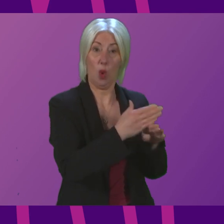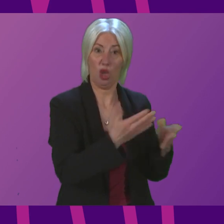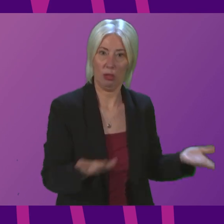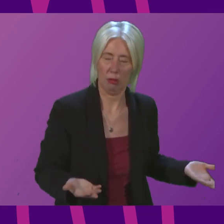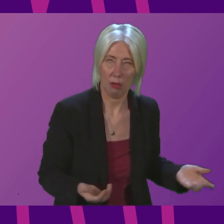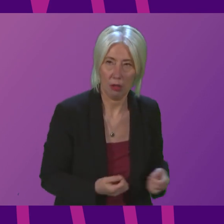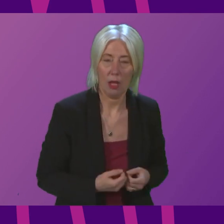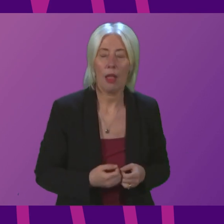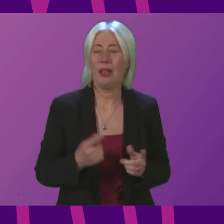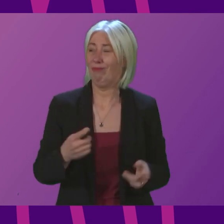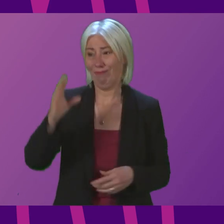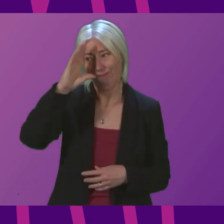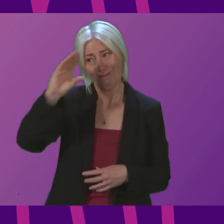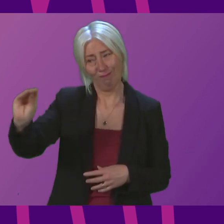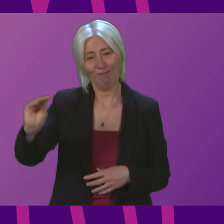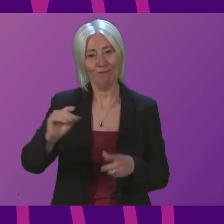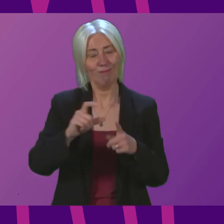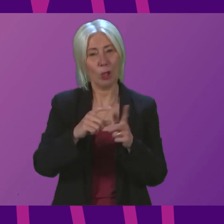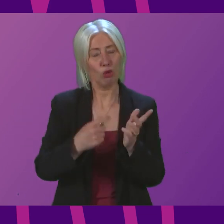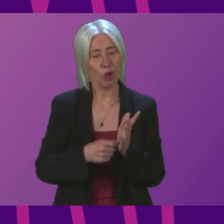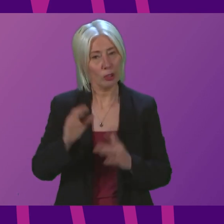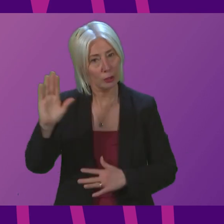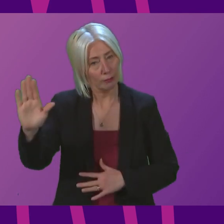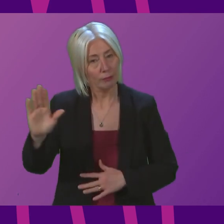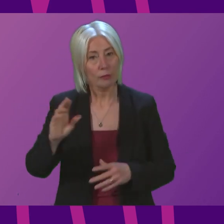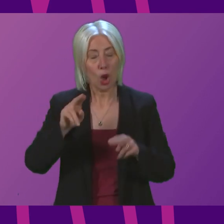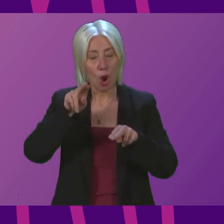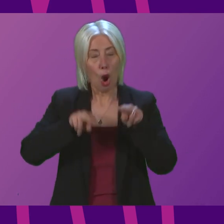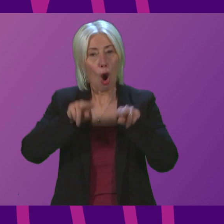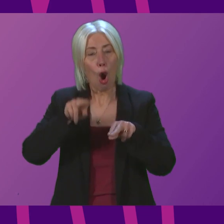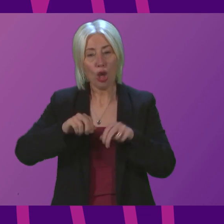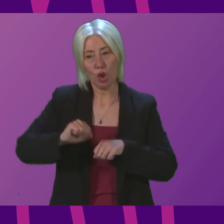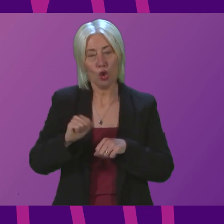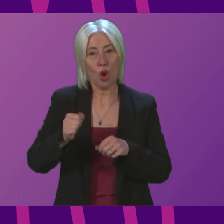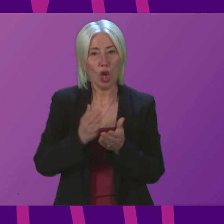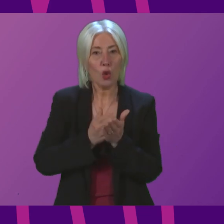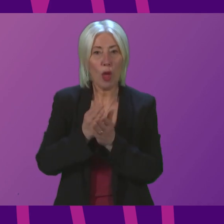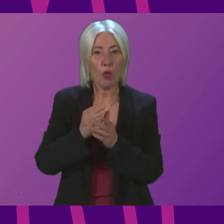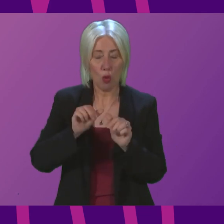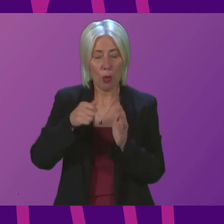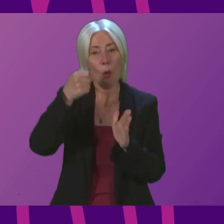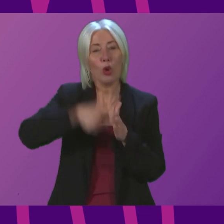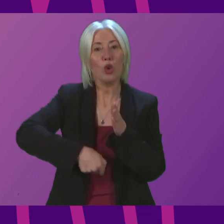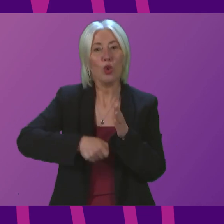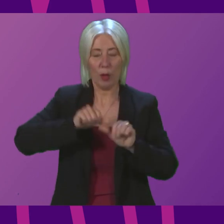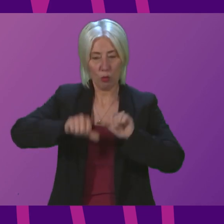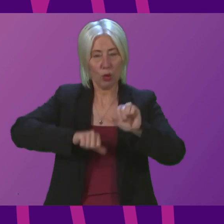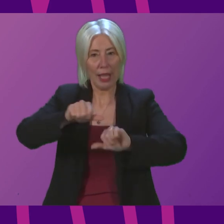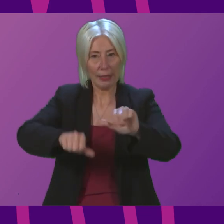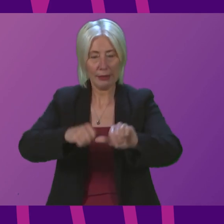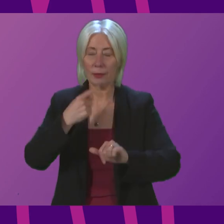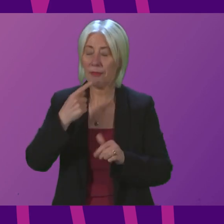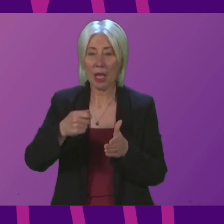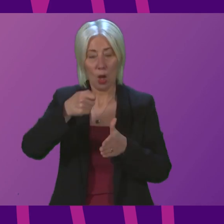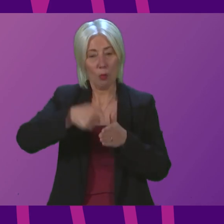out to Mr Ross that Audit Scotland went through the procurement process and indicated that the